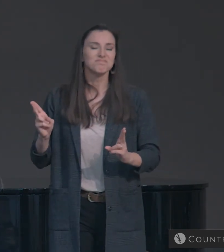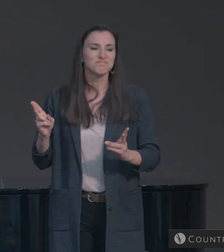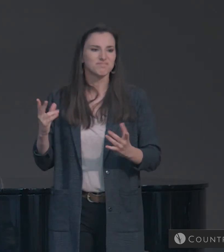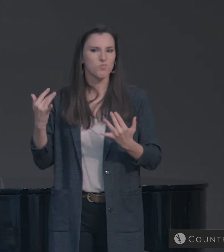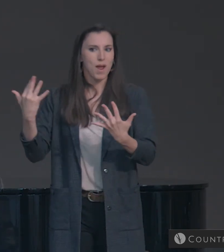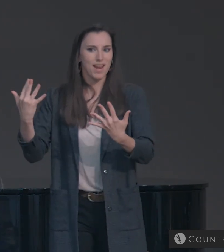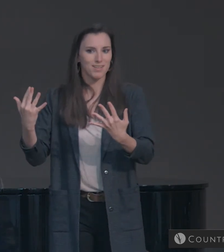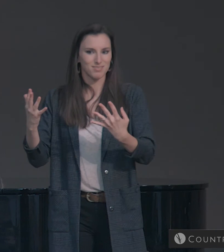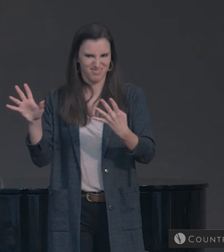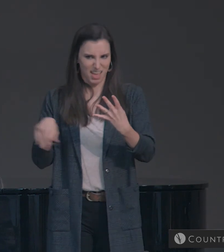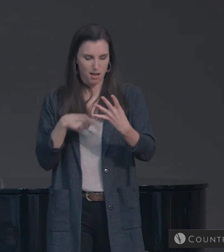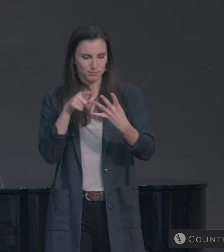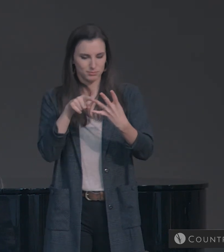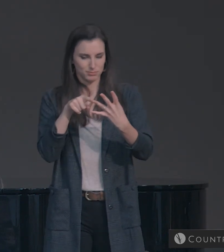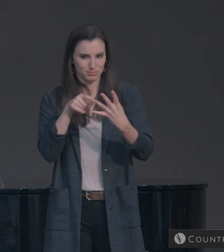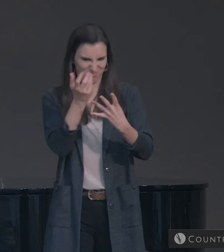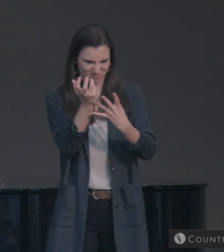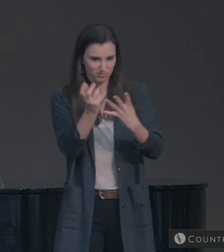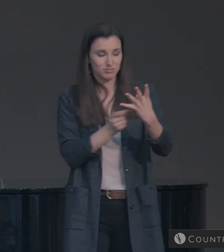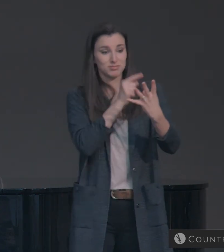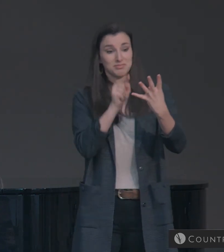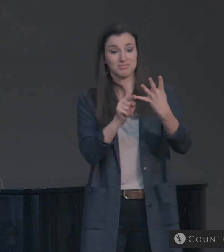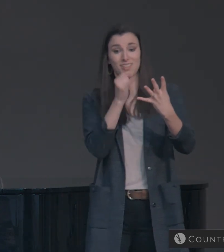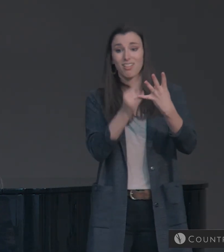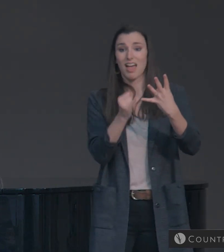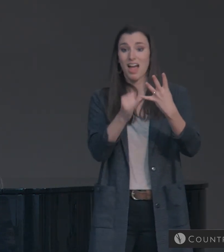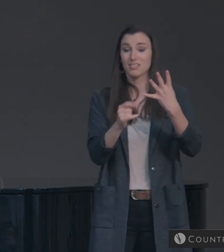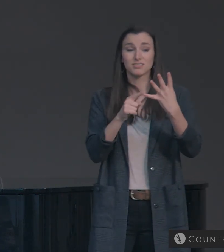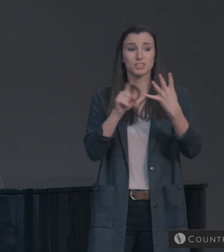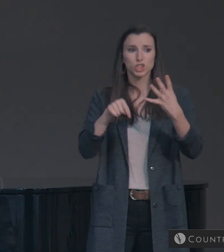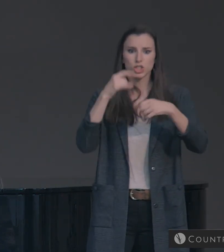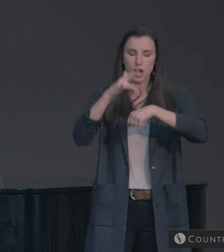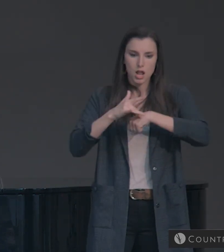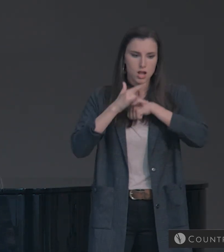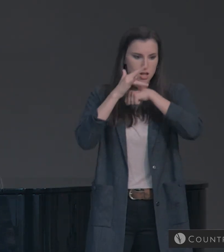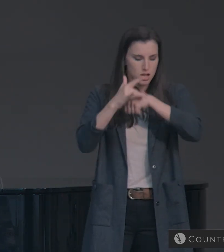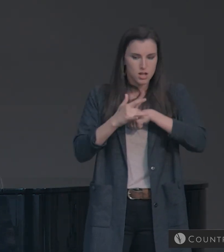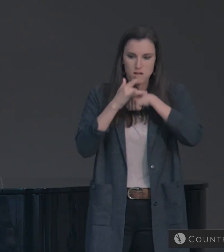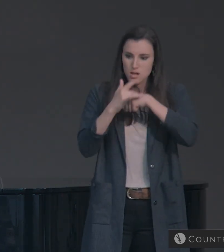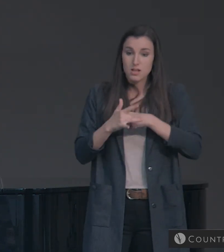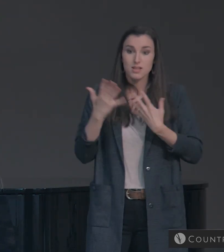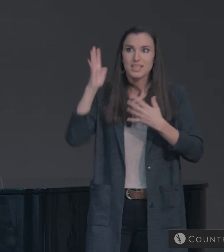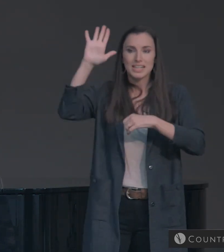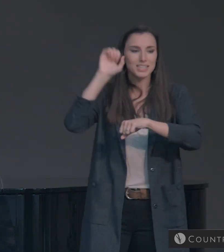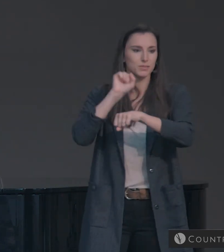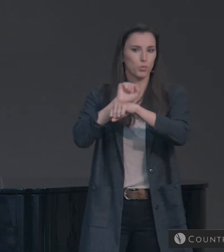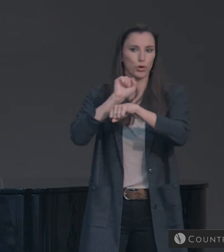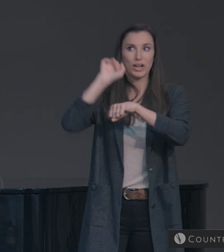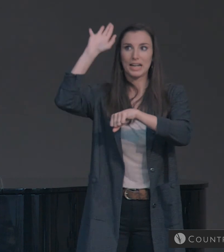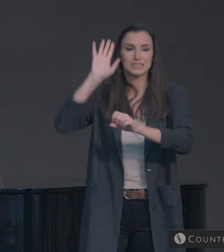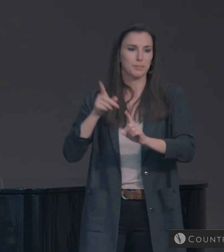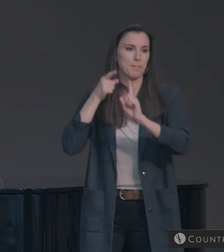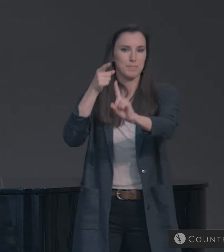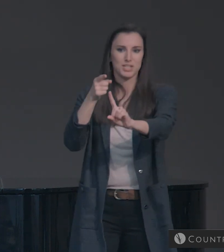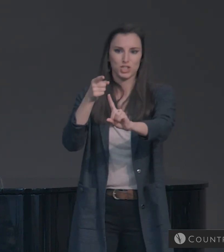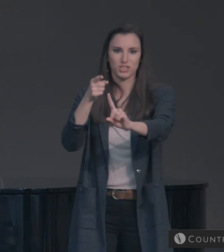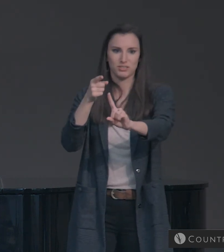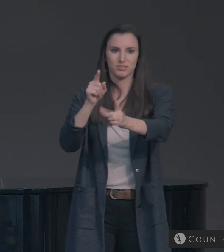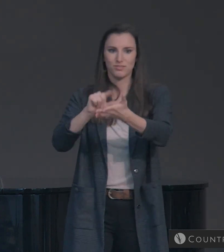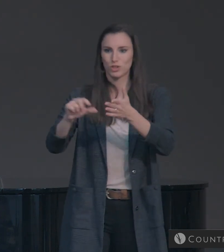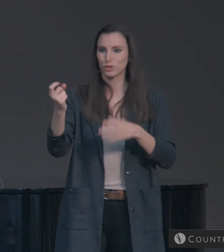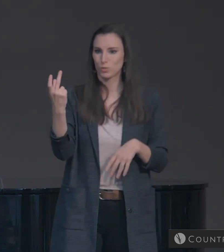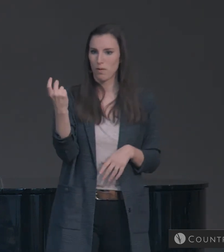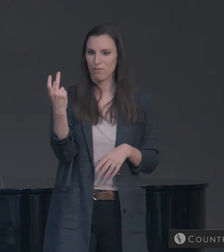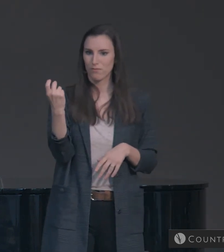And lastly, Peter shows us that in all this, we should be preoccupied with God's mission. That's in verse 12.